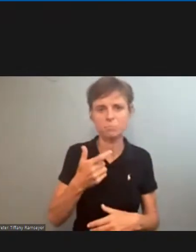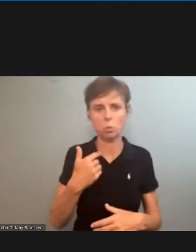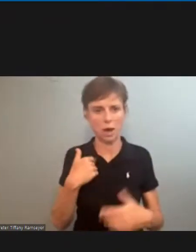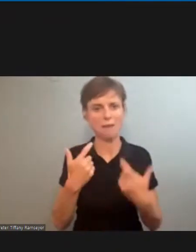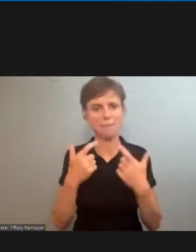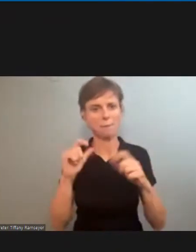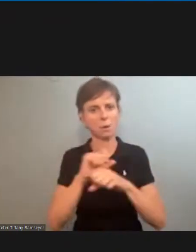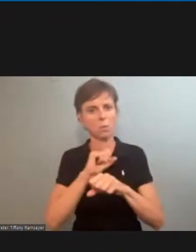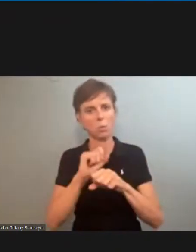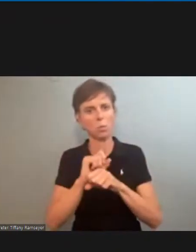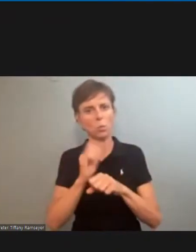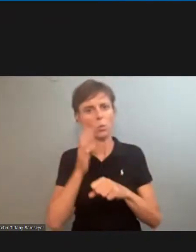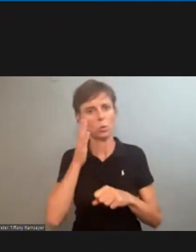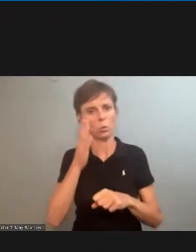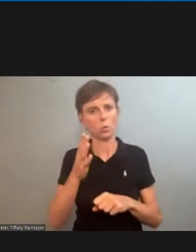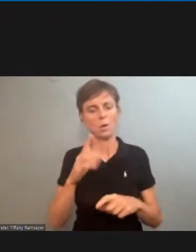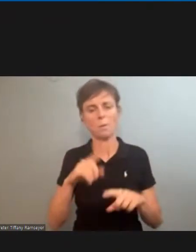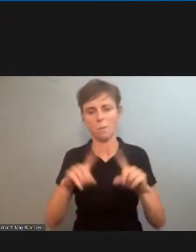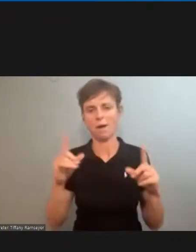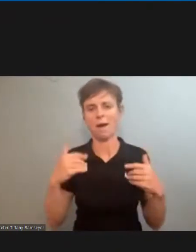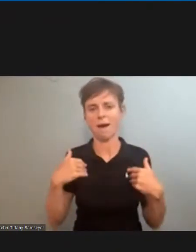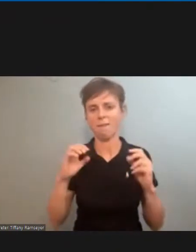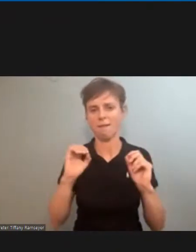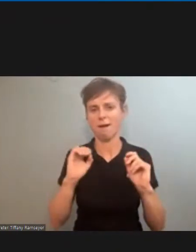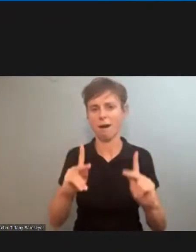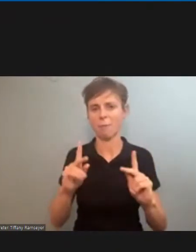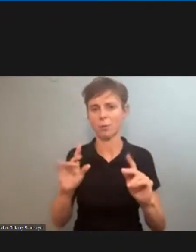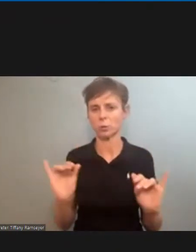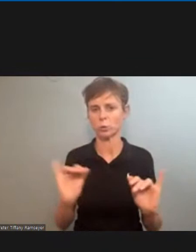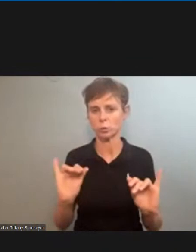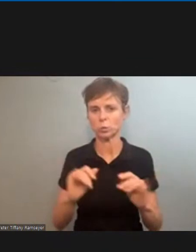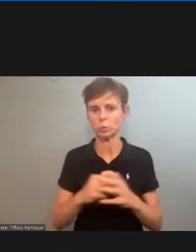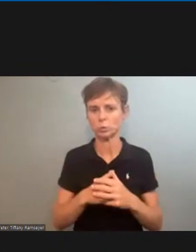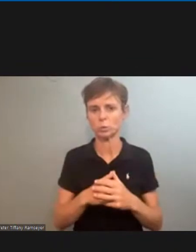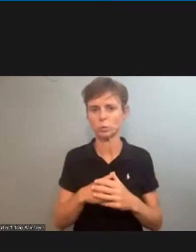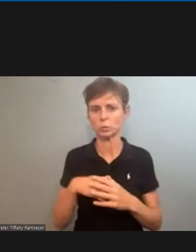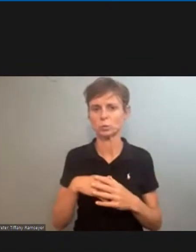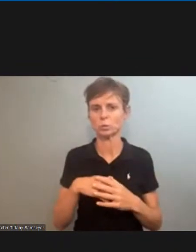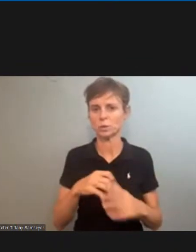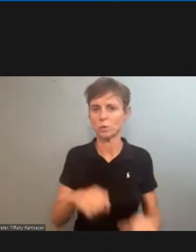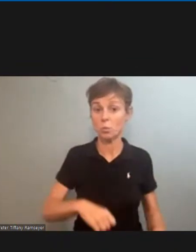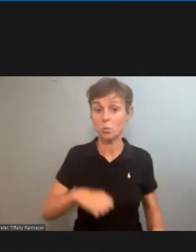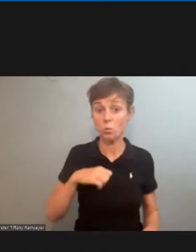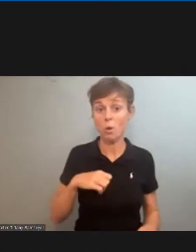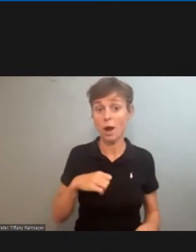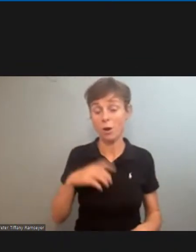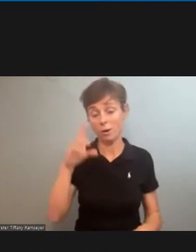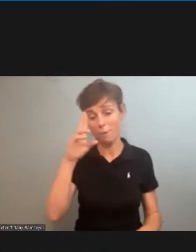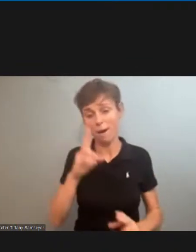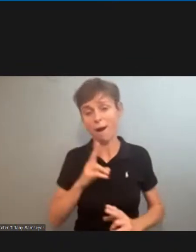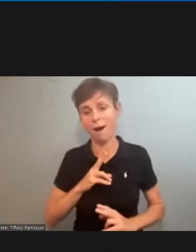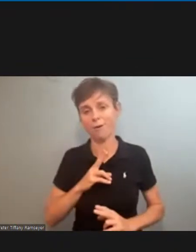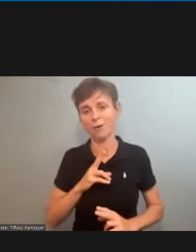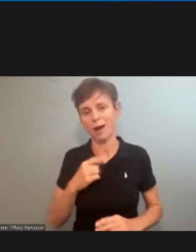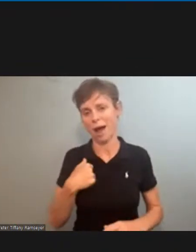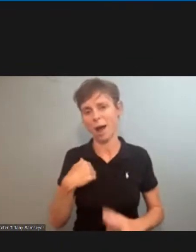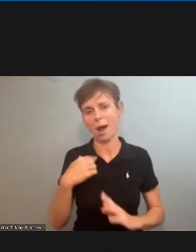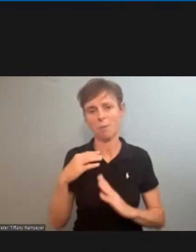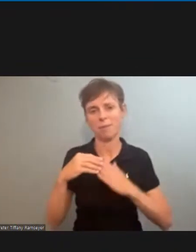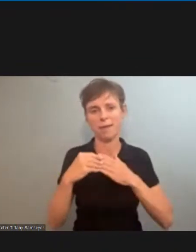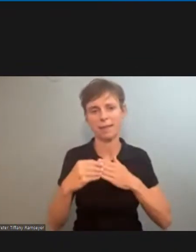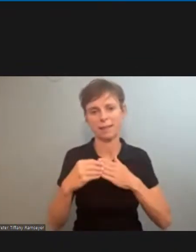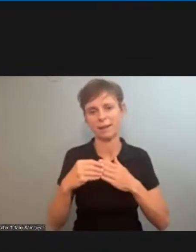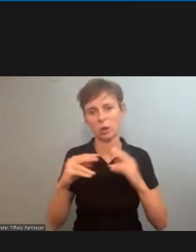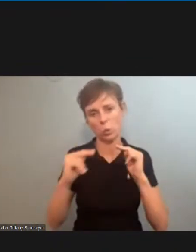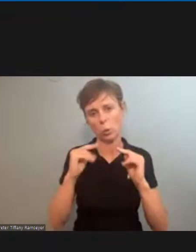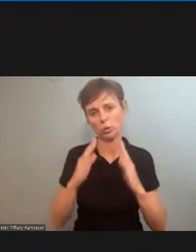huge opportunity ahead of us very proud and honored to be your lead negotiator and i wanted to share a